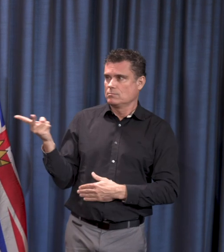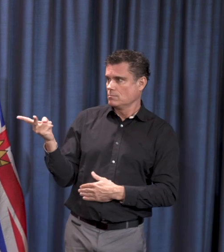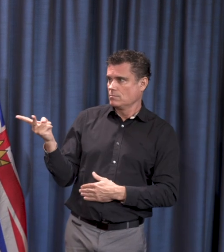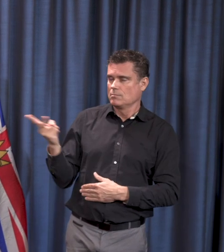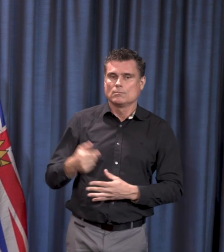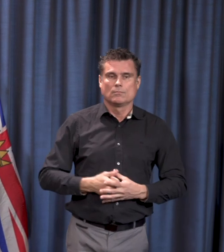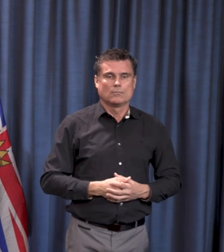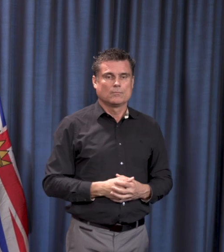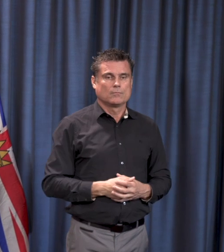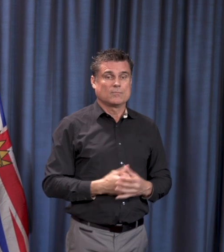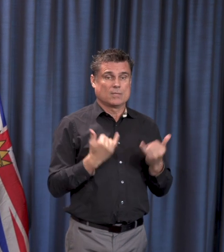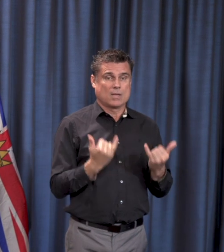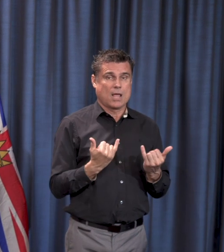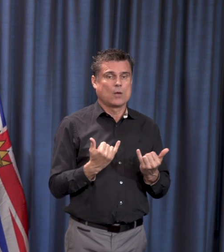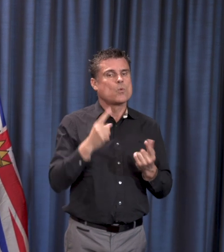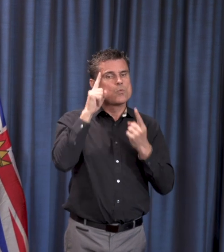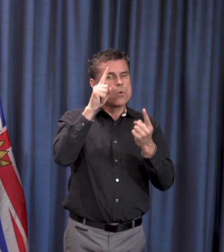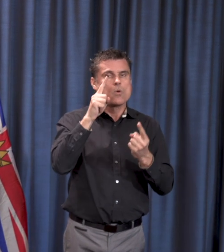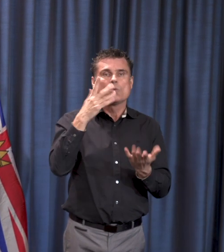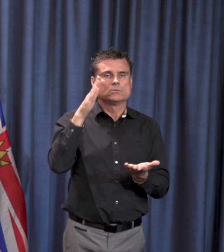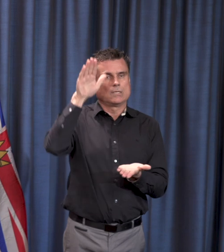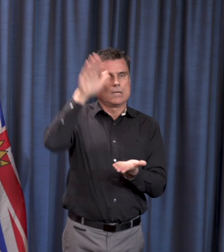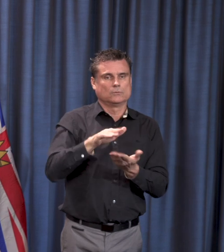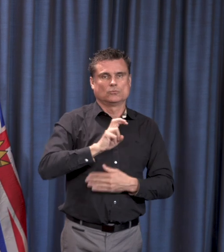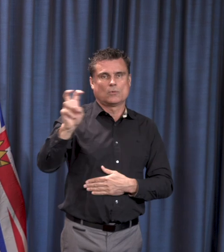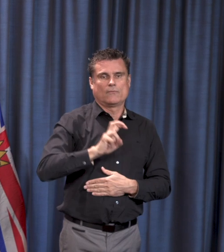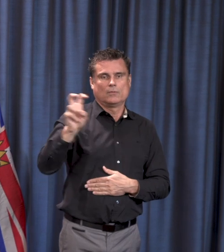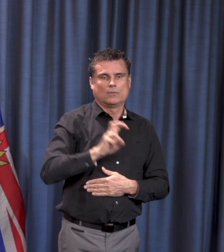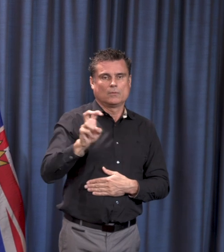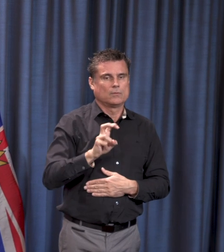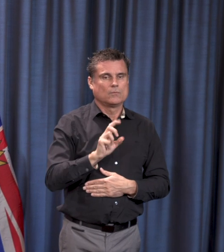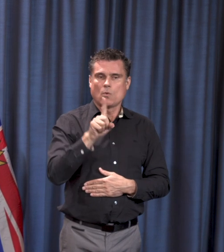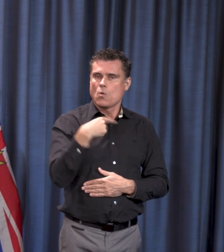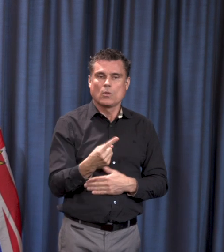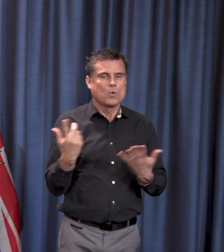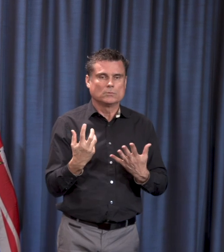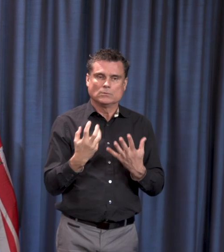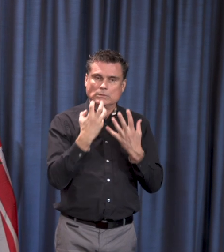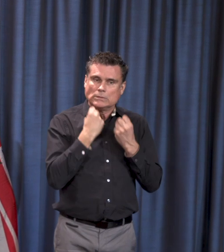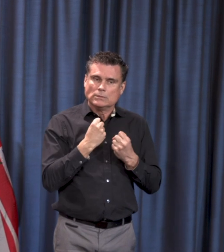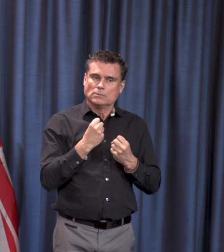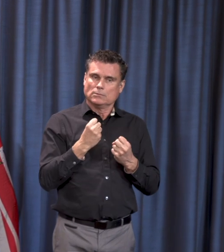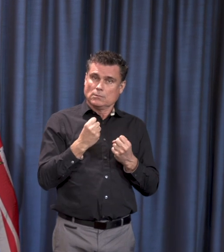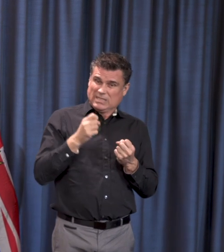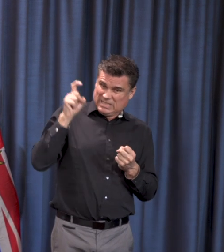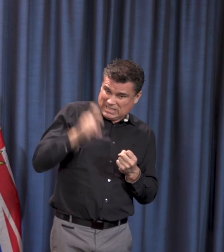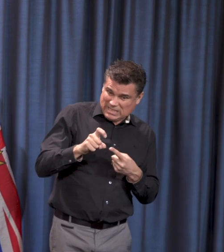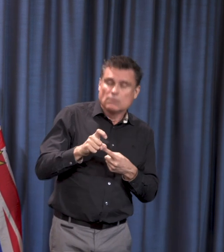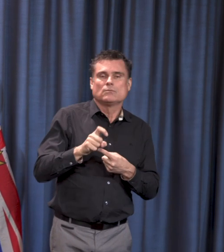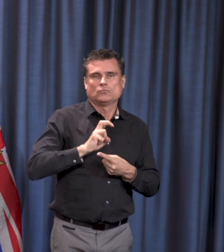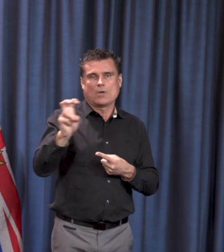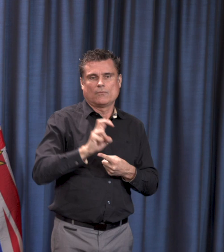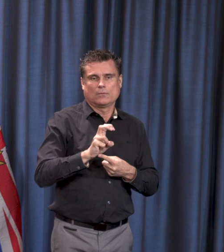in our own circumstances and to only do absolutely necessary travel. So that's what the briefing schedule will look like